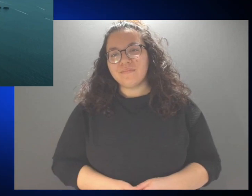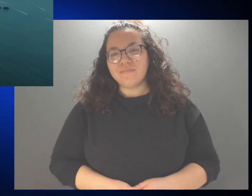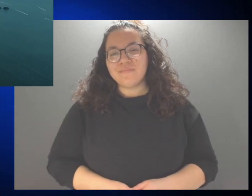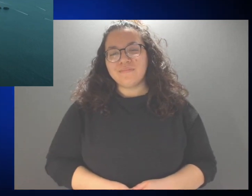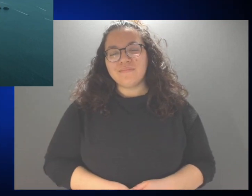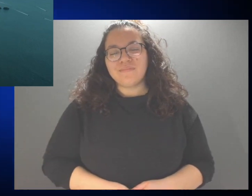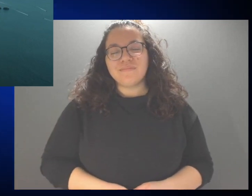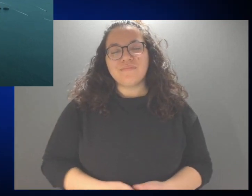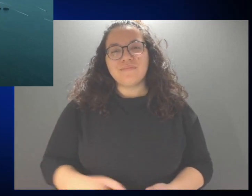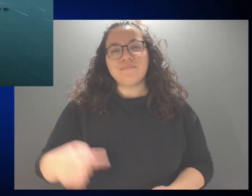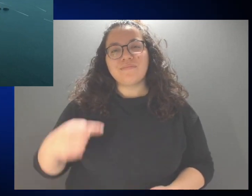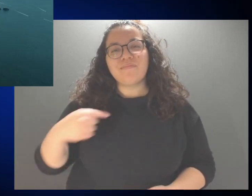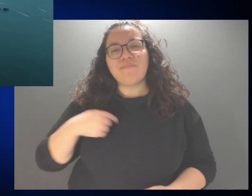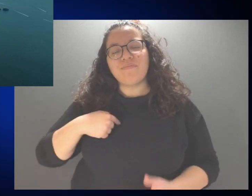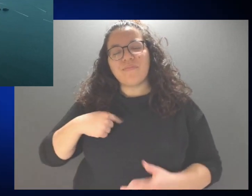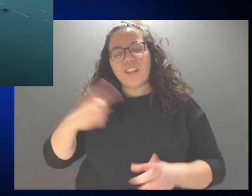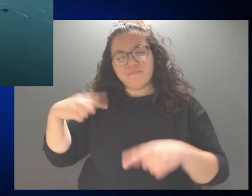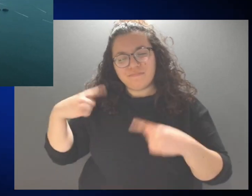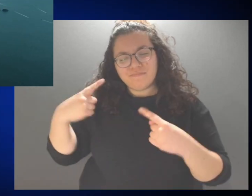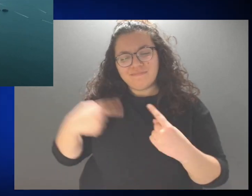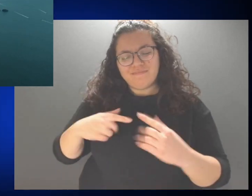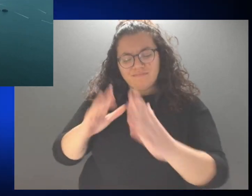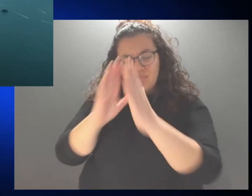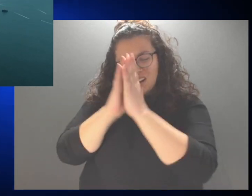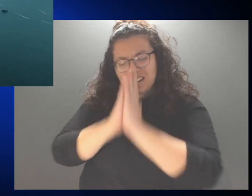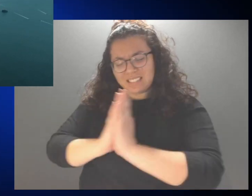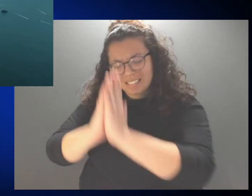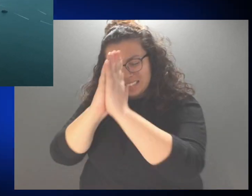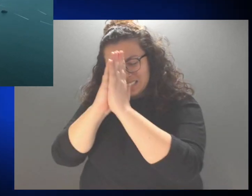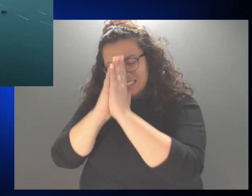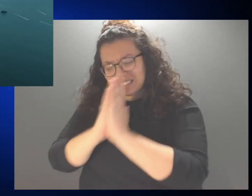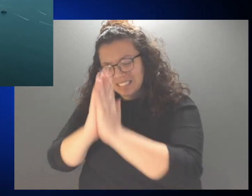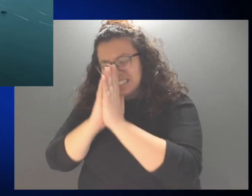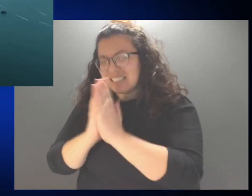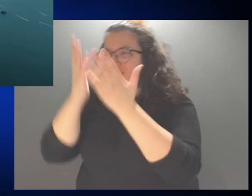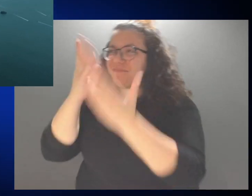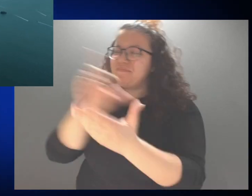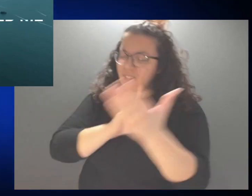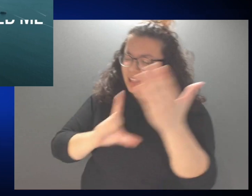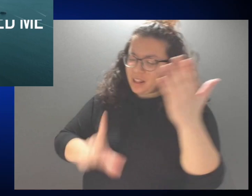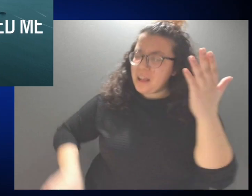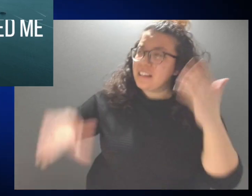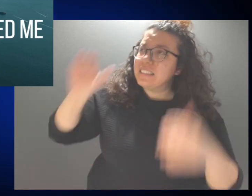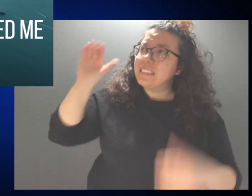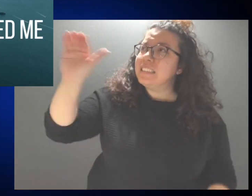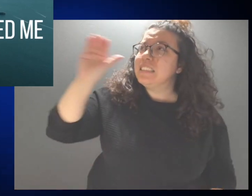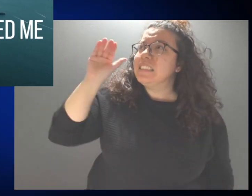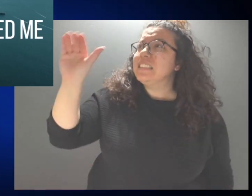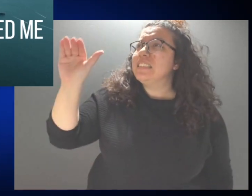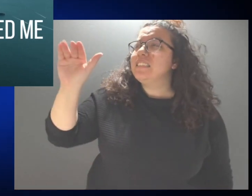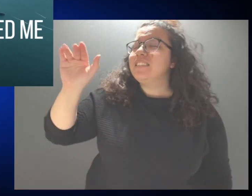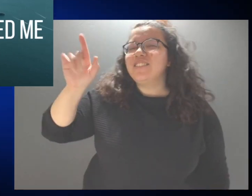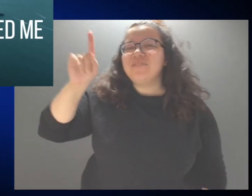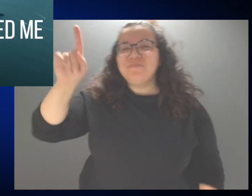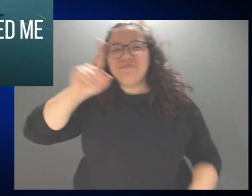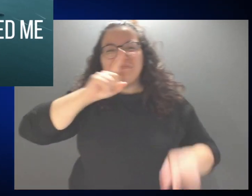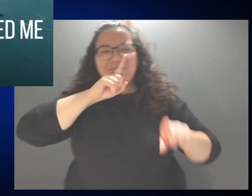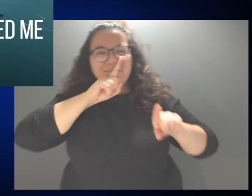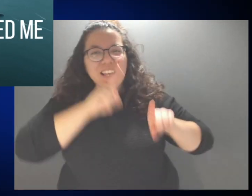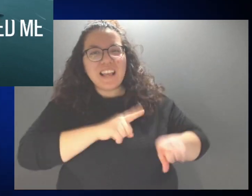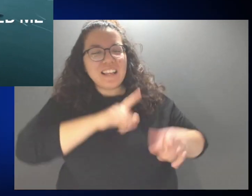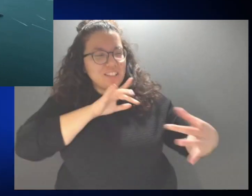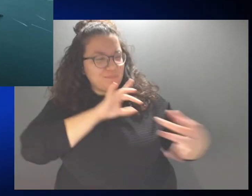I saw the Lord, and He answered me,